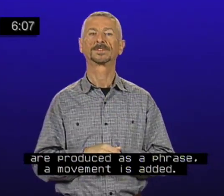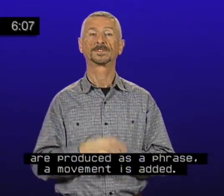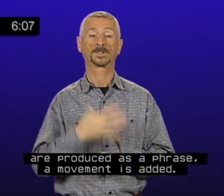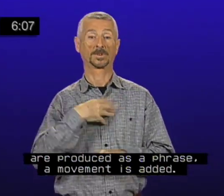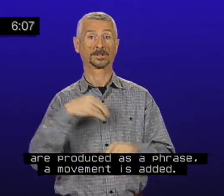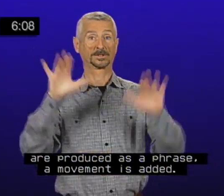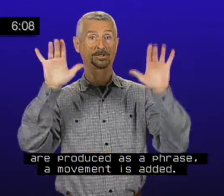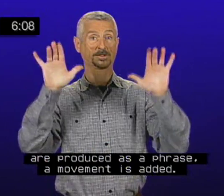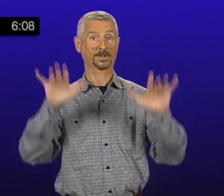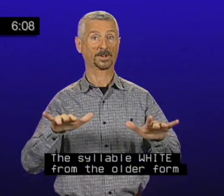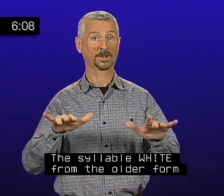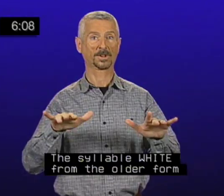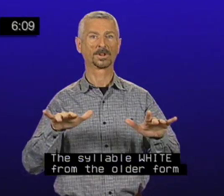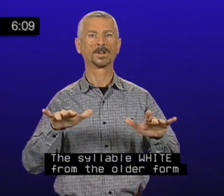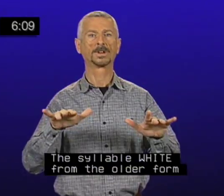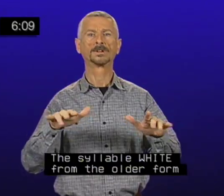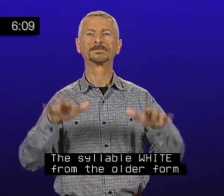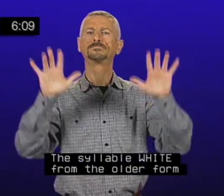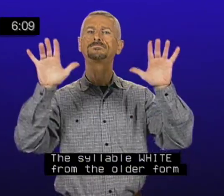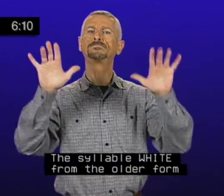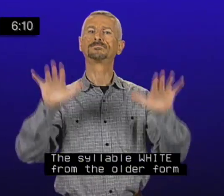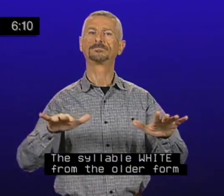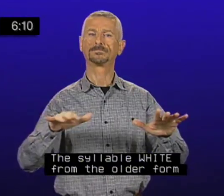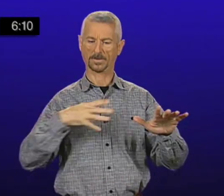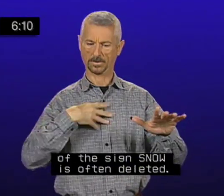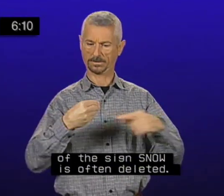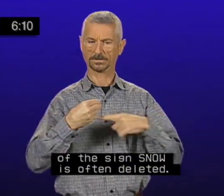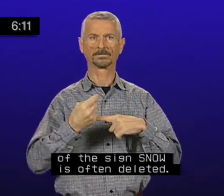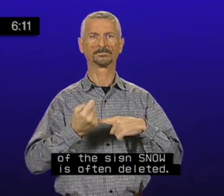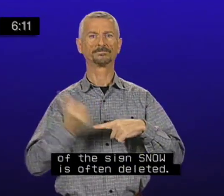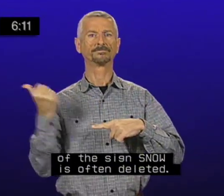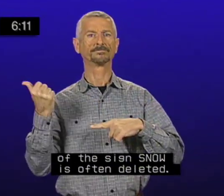The syllable WHITE from the older form of the sign SNOW is often deleted.